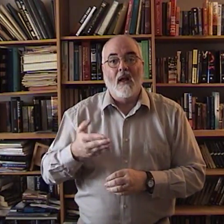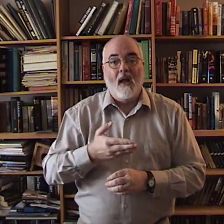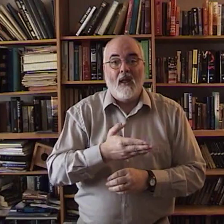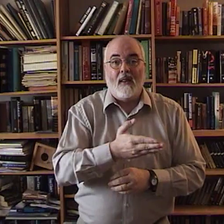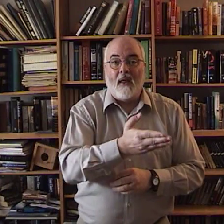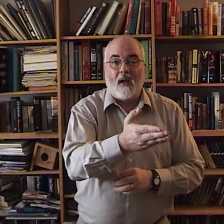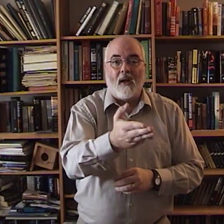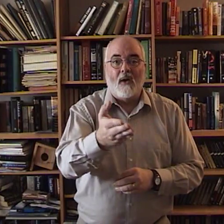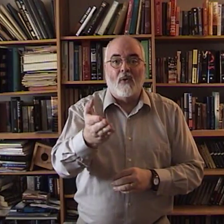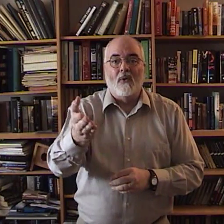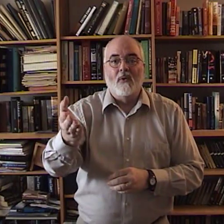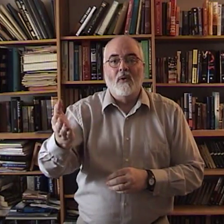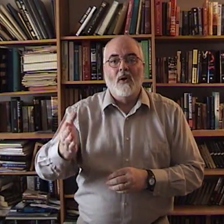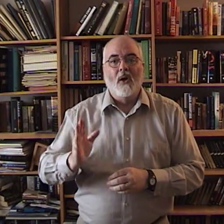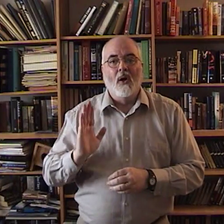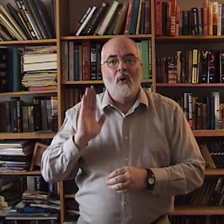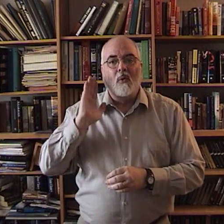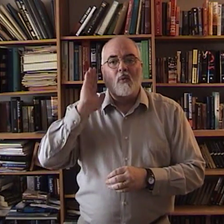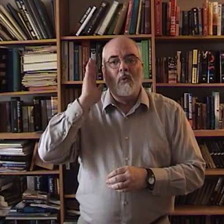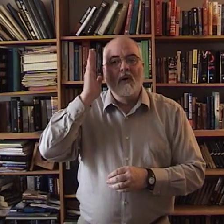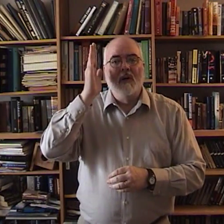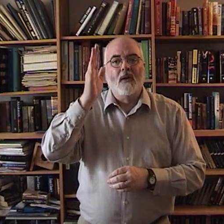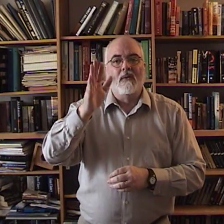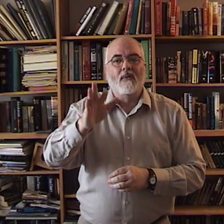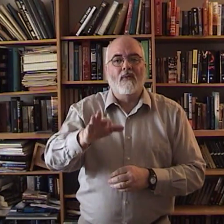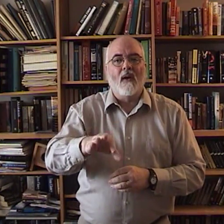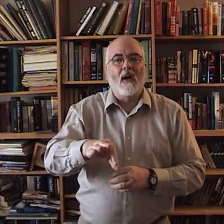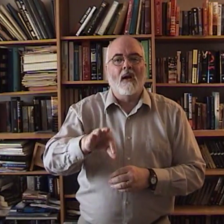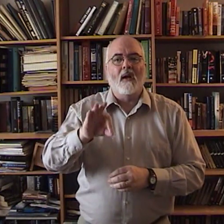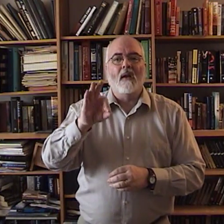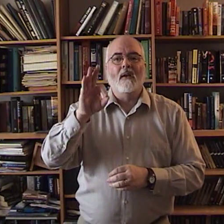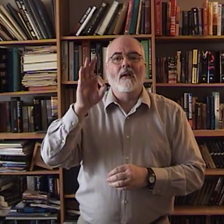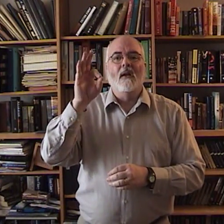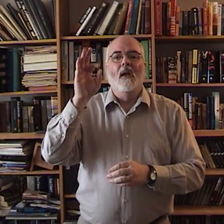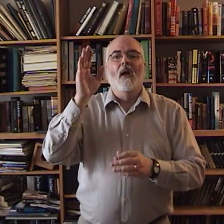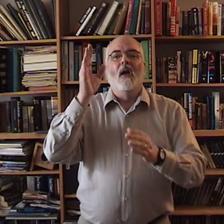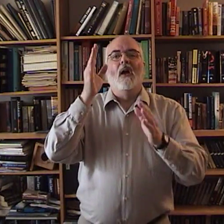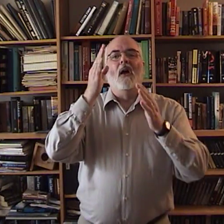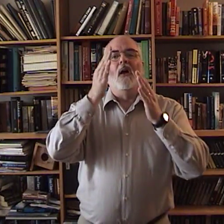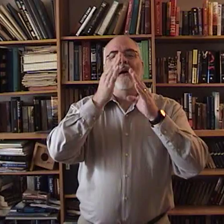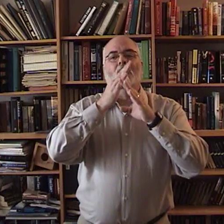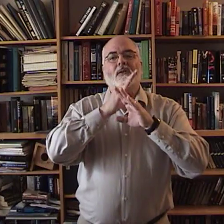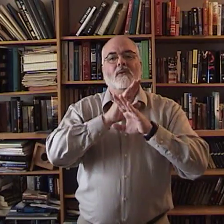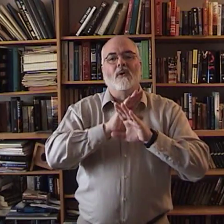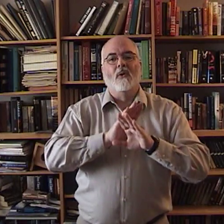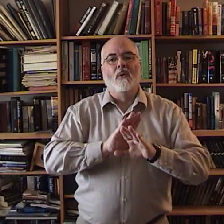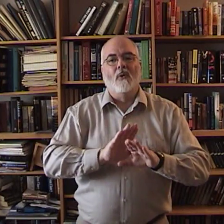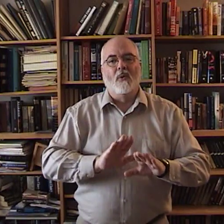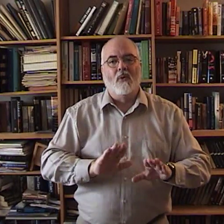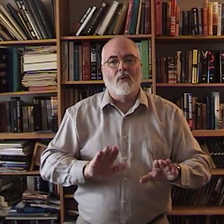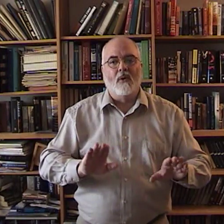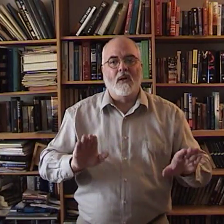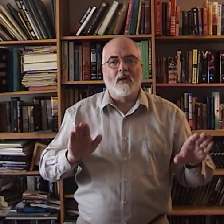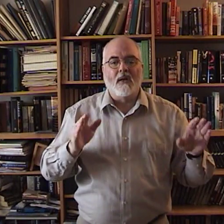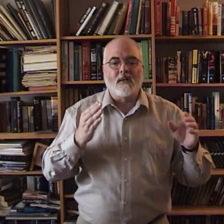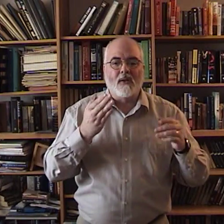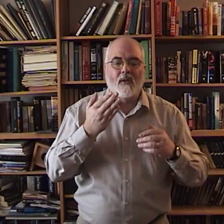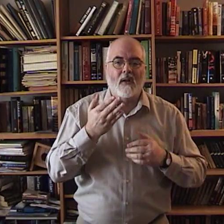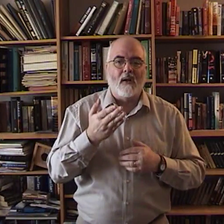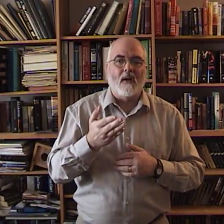In his Thou will find a solace there.